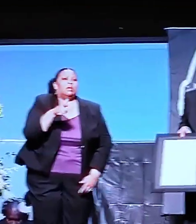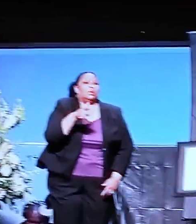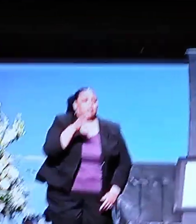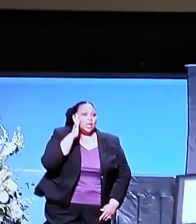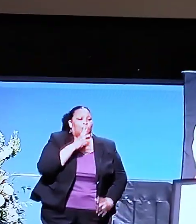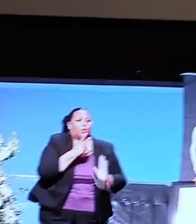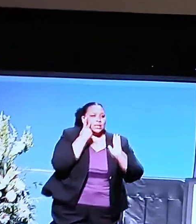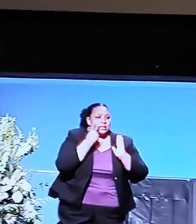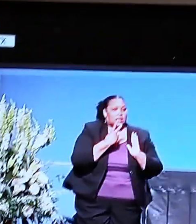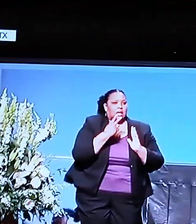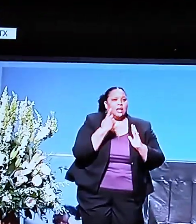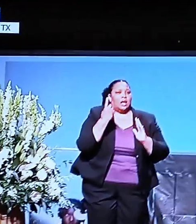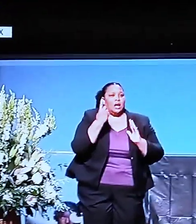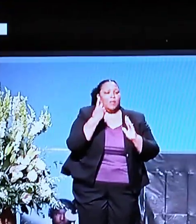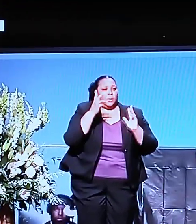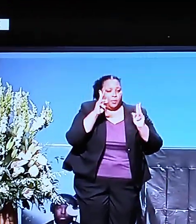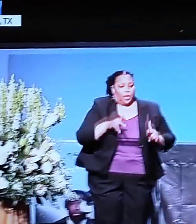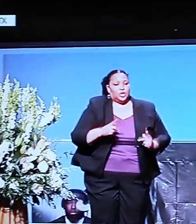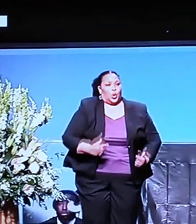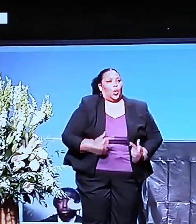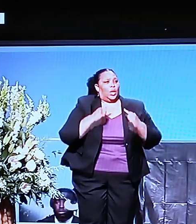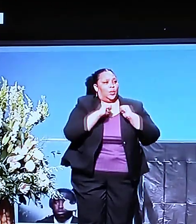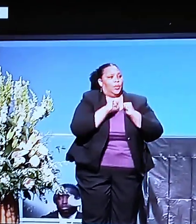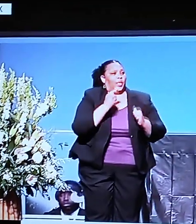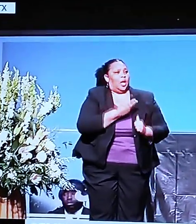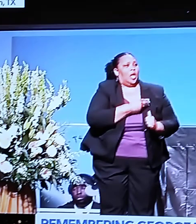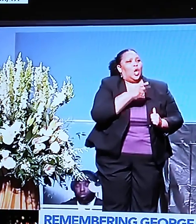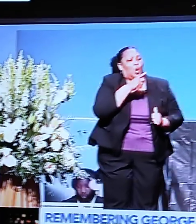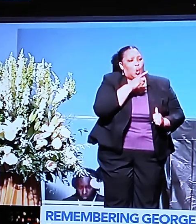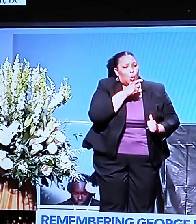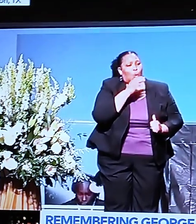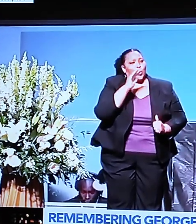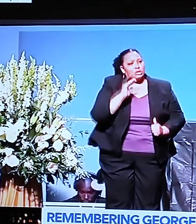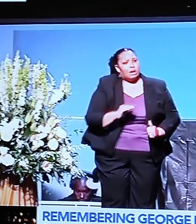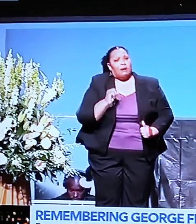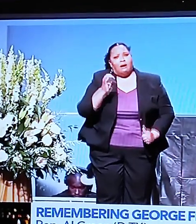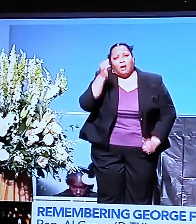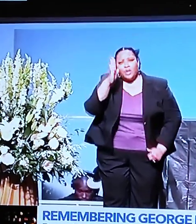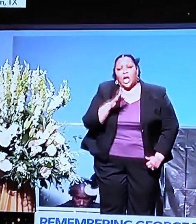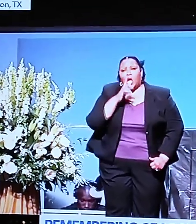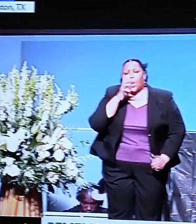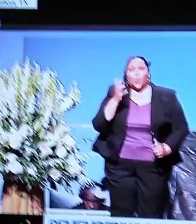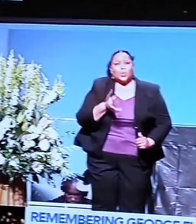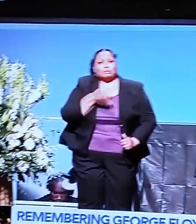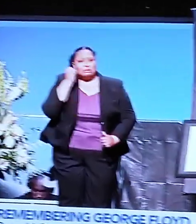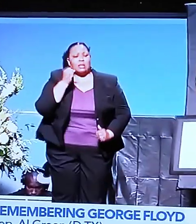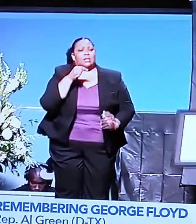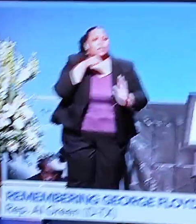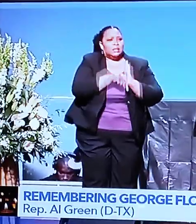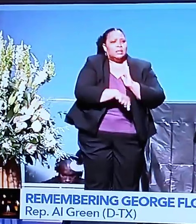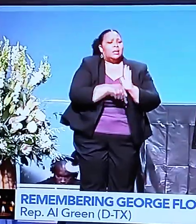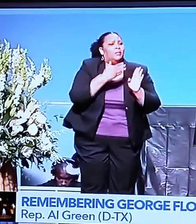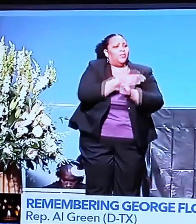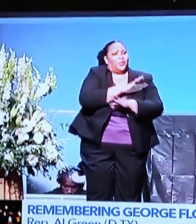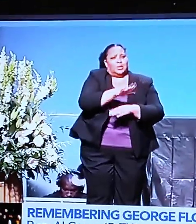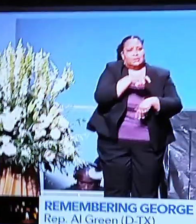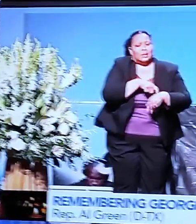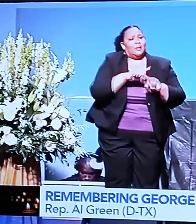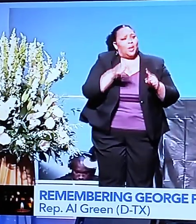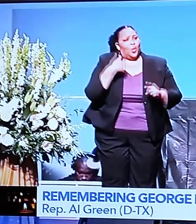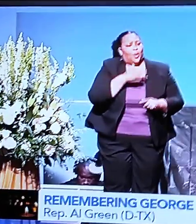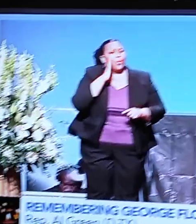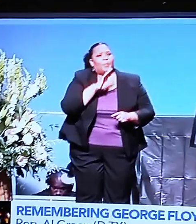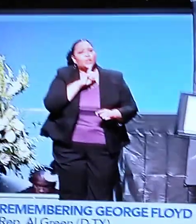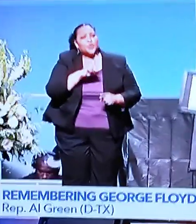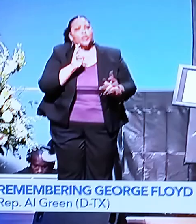lived one among us who was a child of God who was taken untimely, but we are going to make